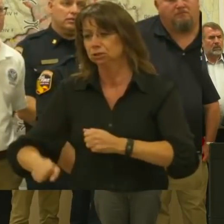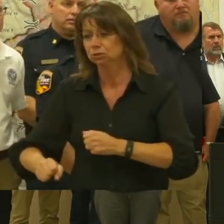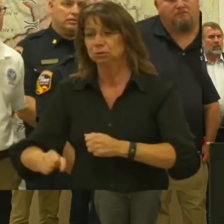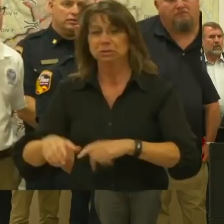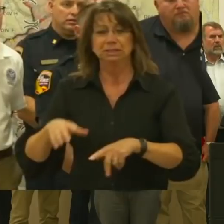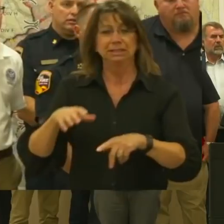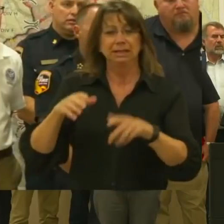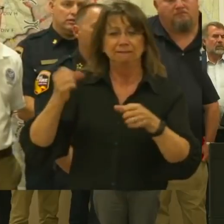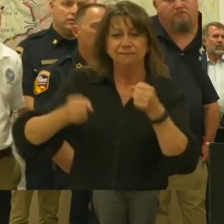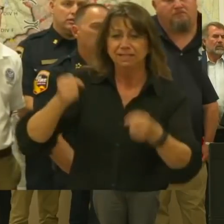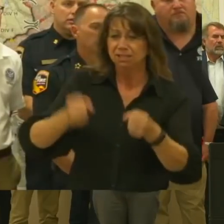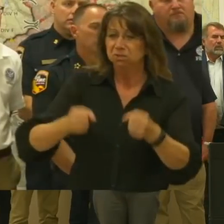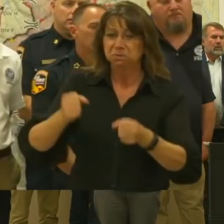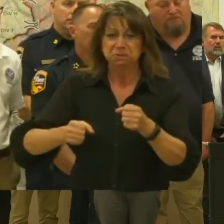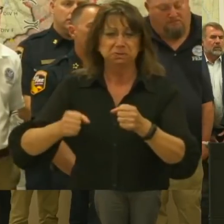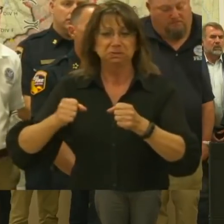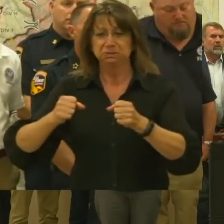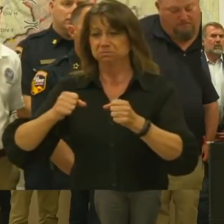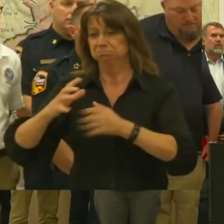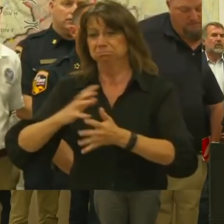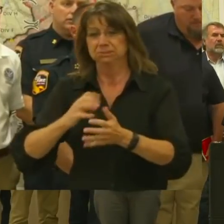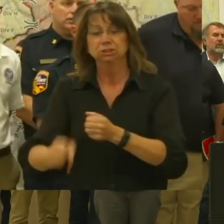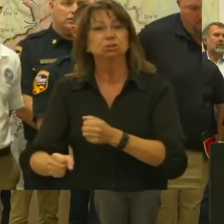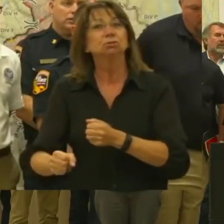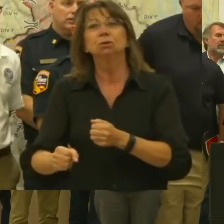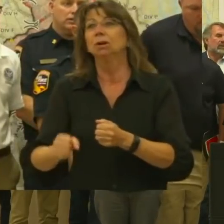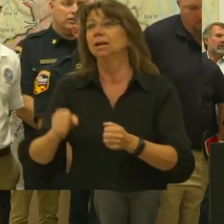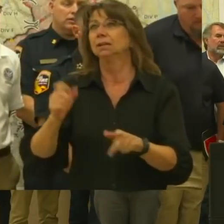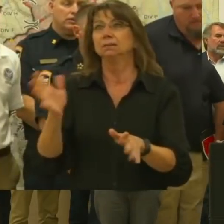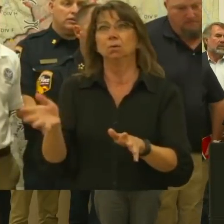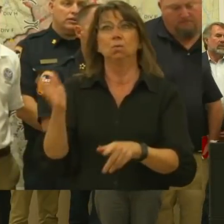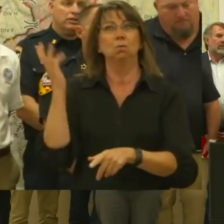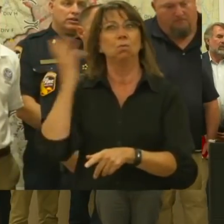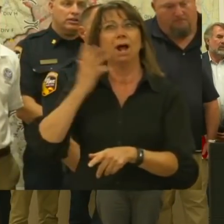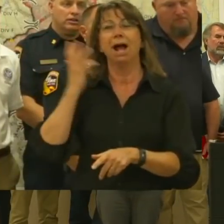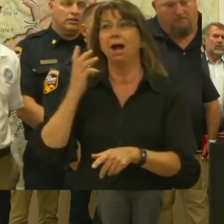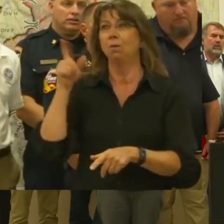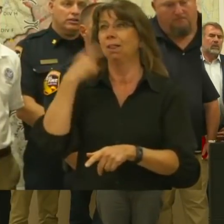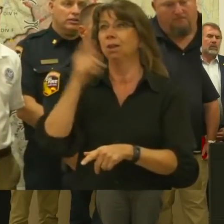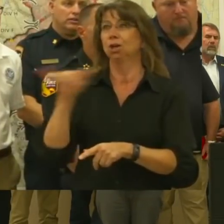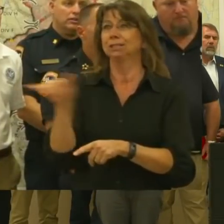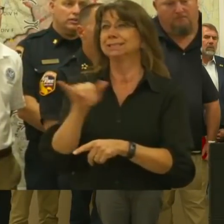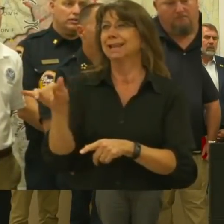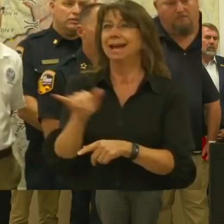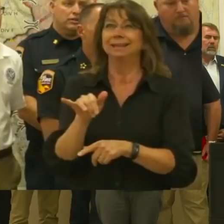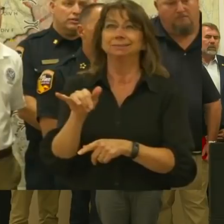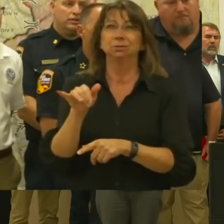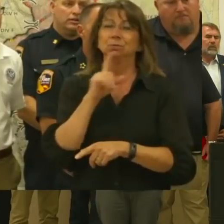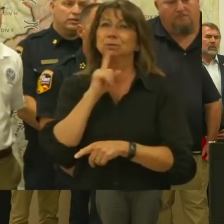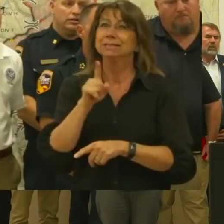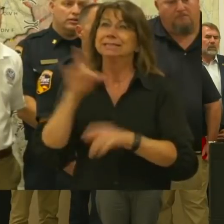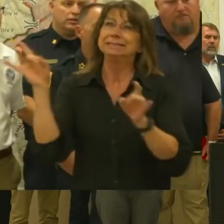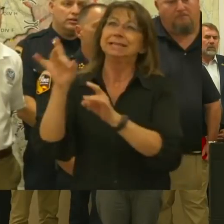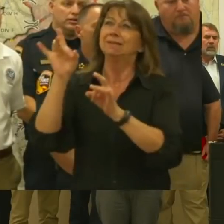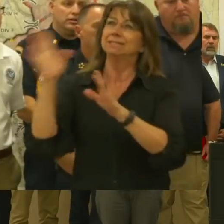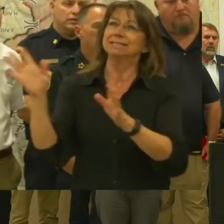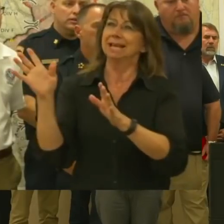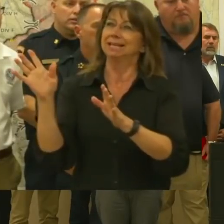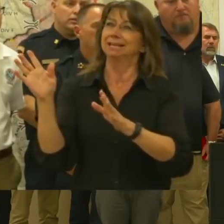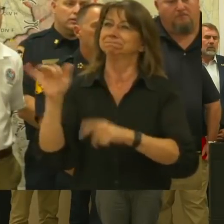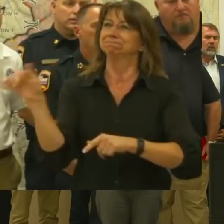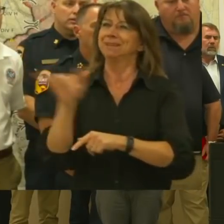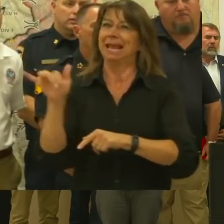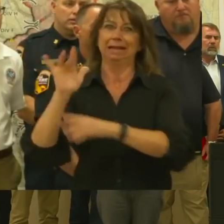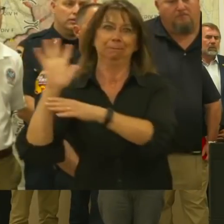scorched vehicles in the driveways. It really looks like a scene, unfortunately, out of a devastating adventure movie. But for many